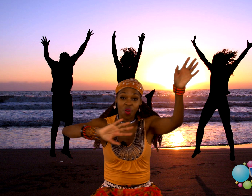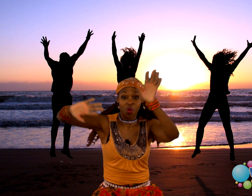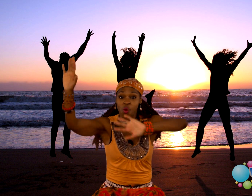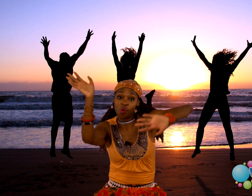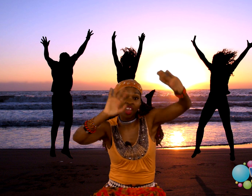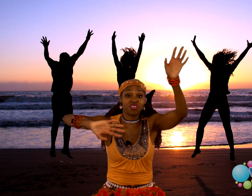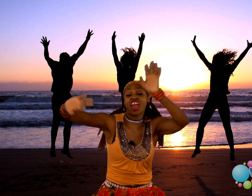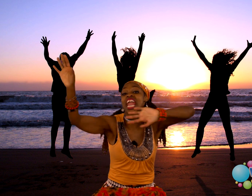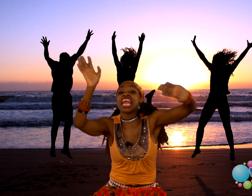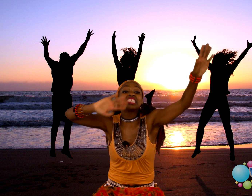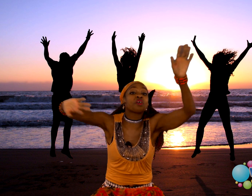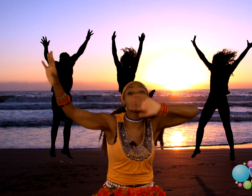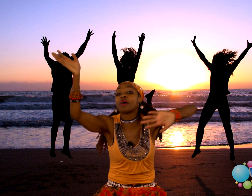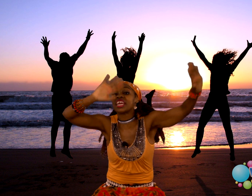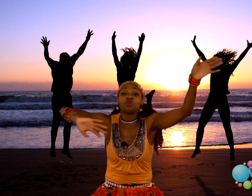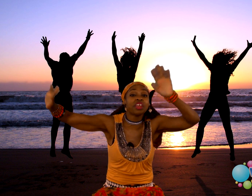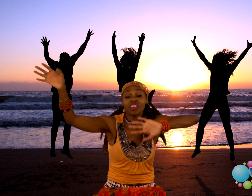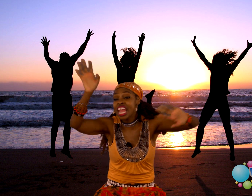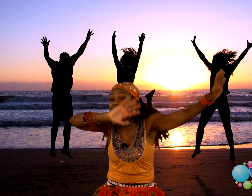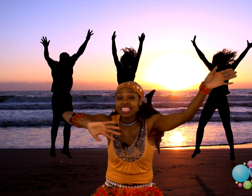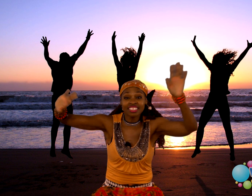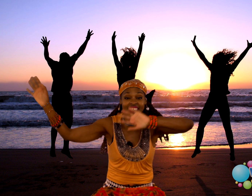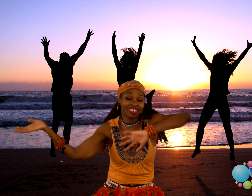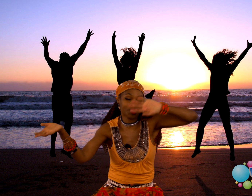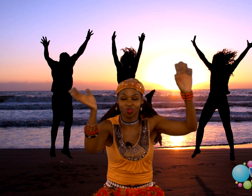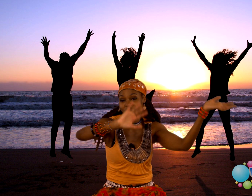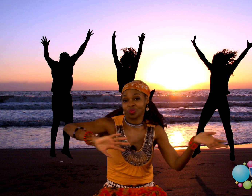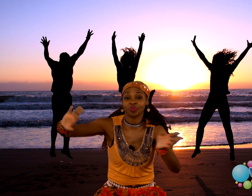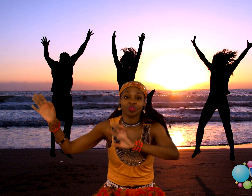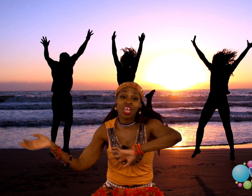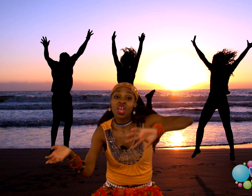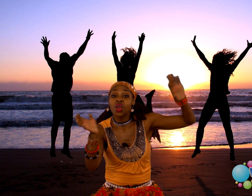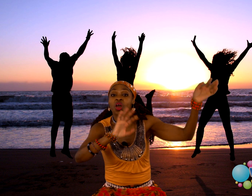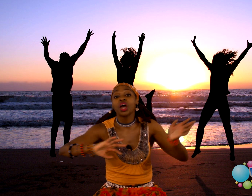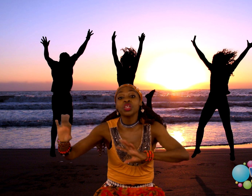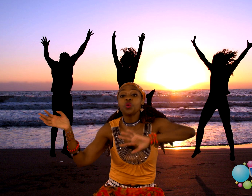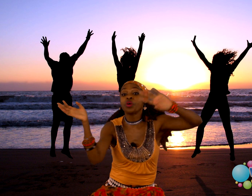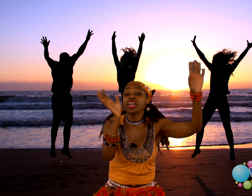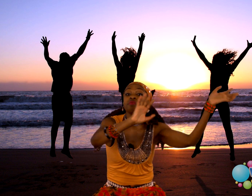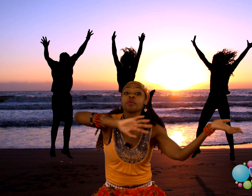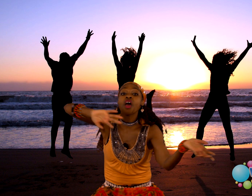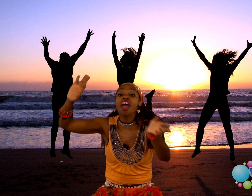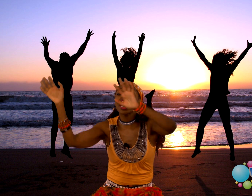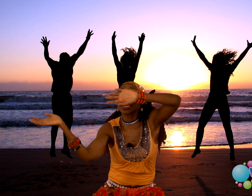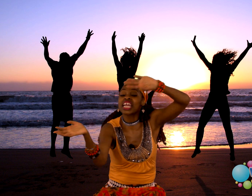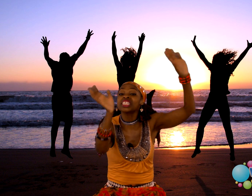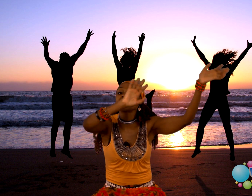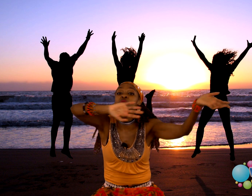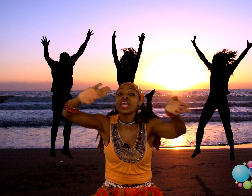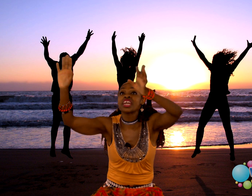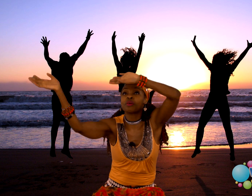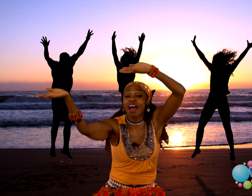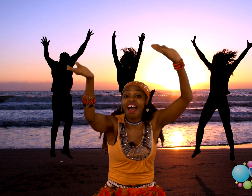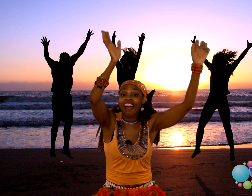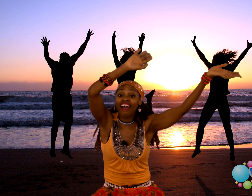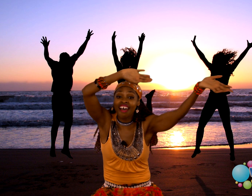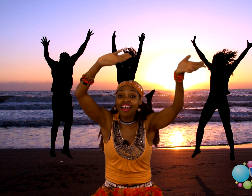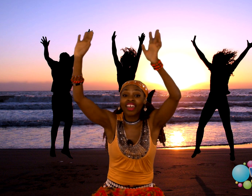Wave your hands, everybody! Wave your hands! I want you waving your hands way up high.